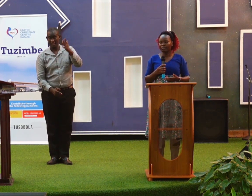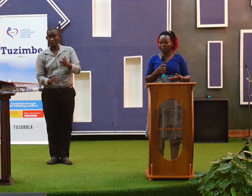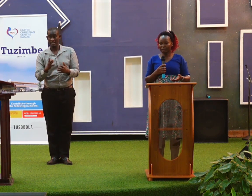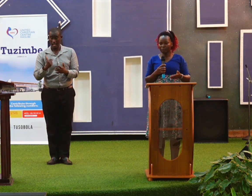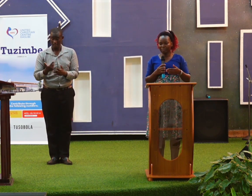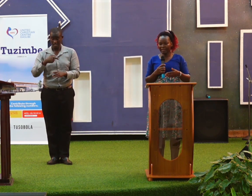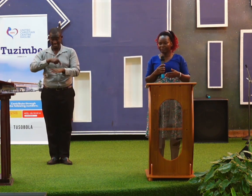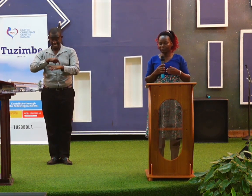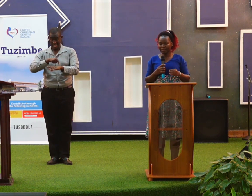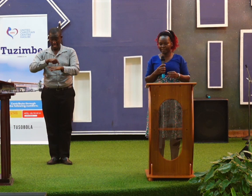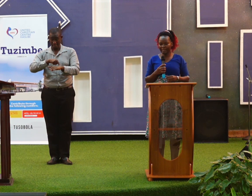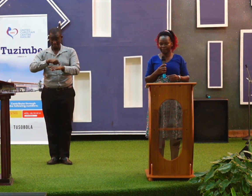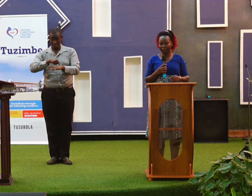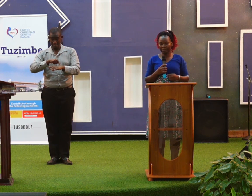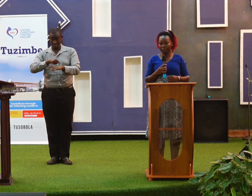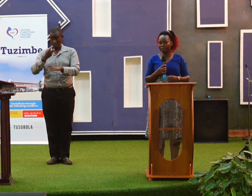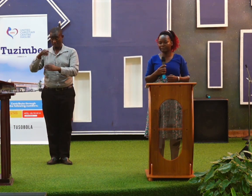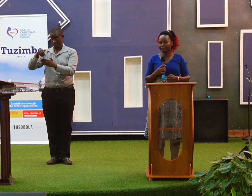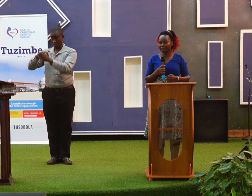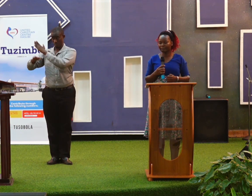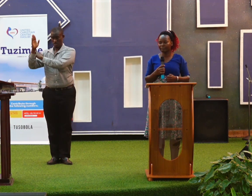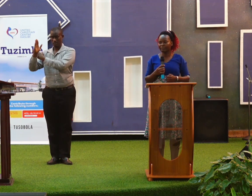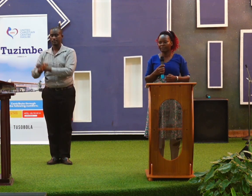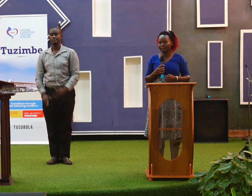but when you're there during the time for the Lord